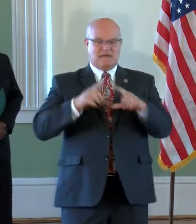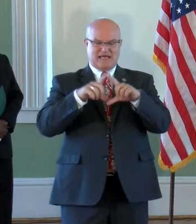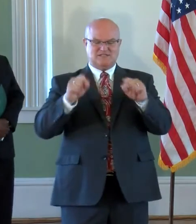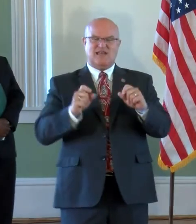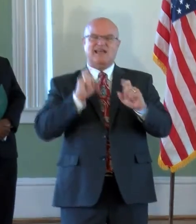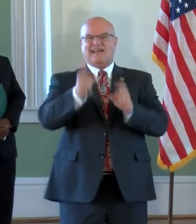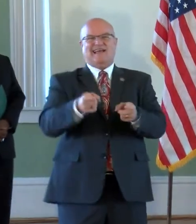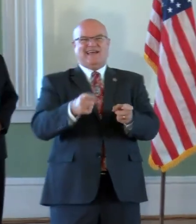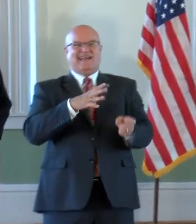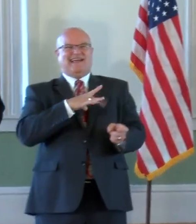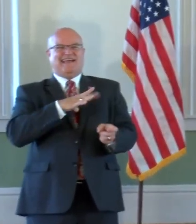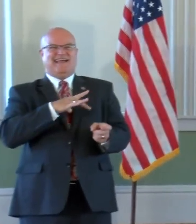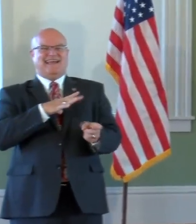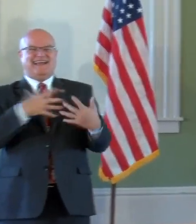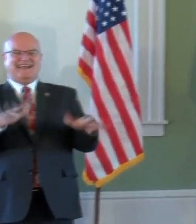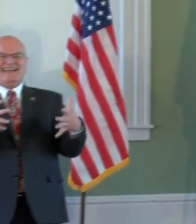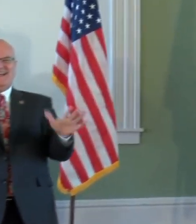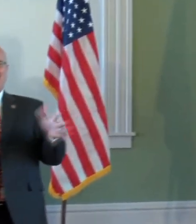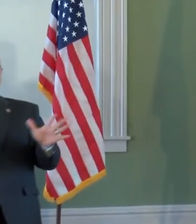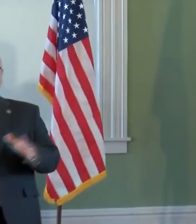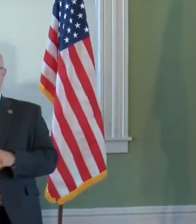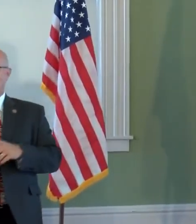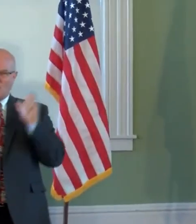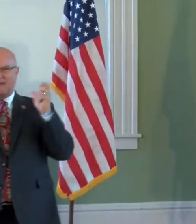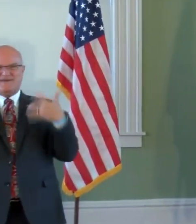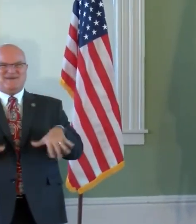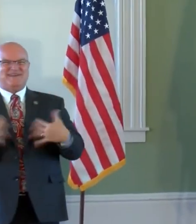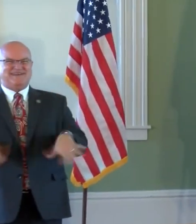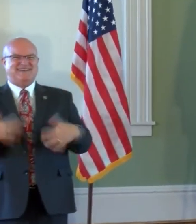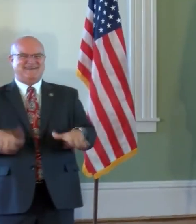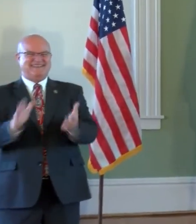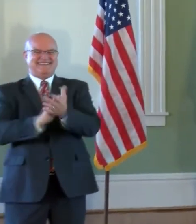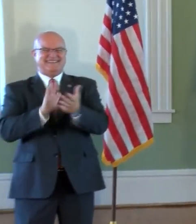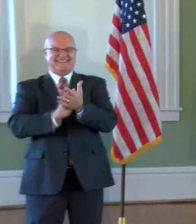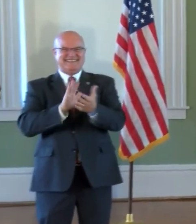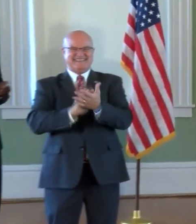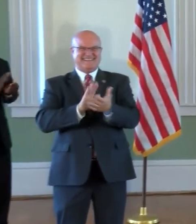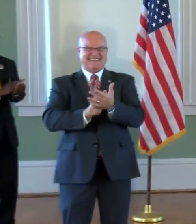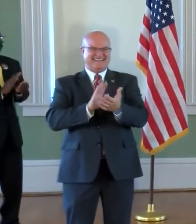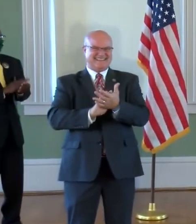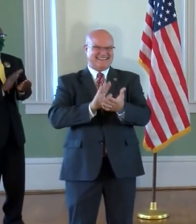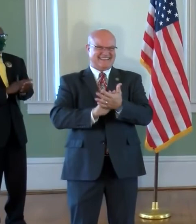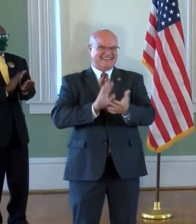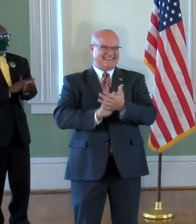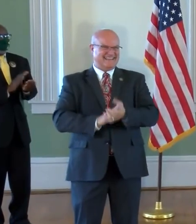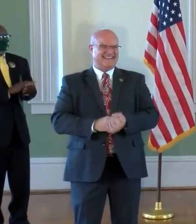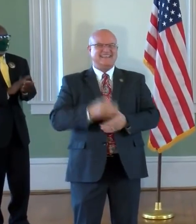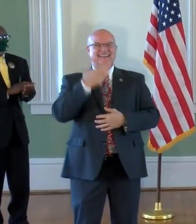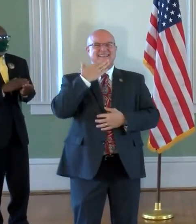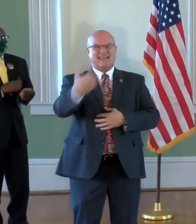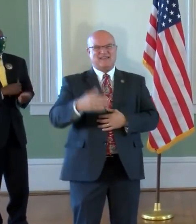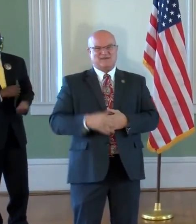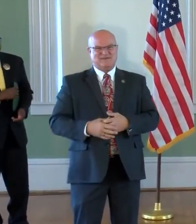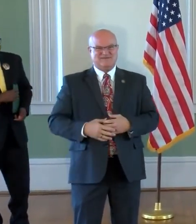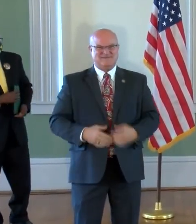Oh, wow. was good. Thank you. Thank y'all.